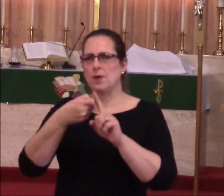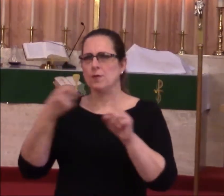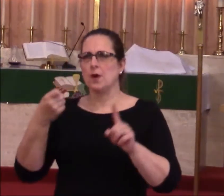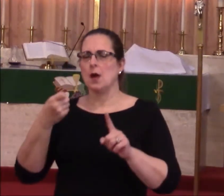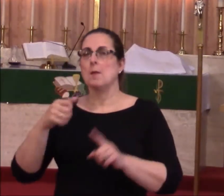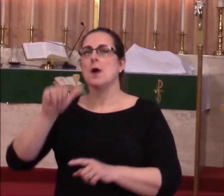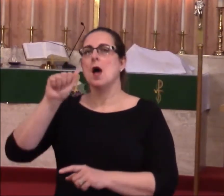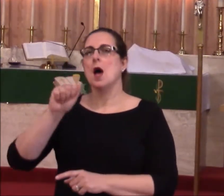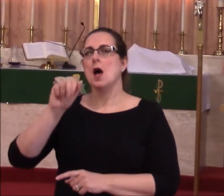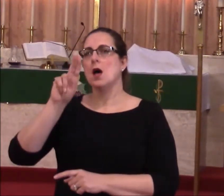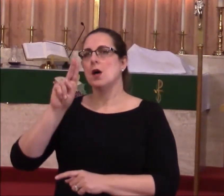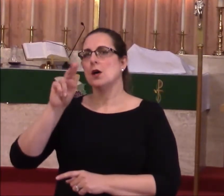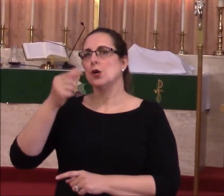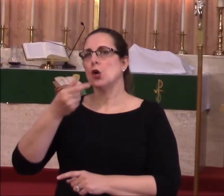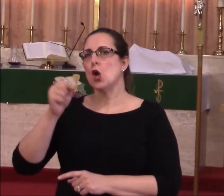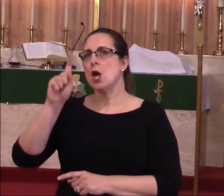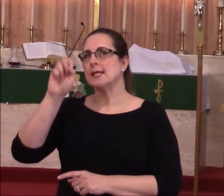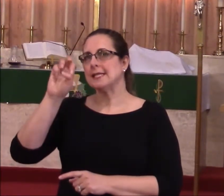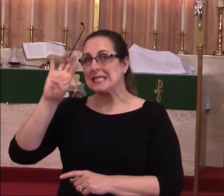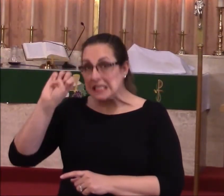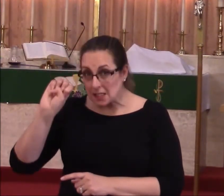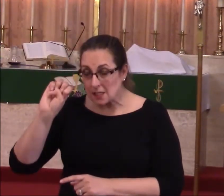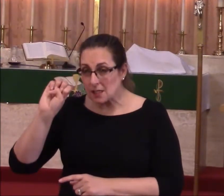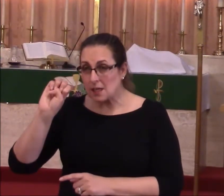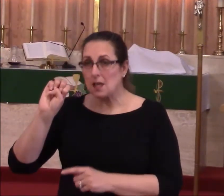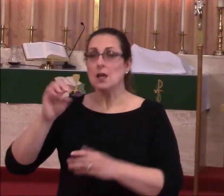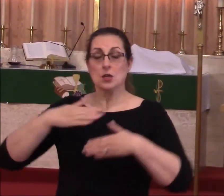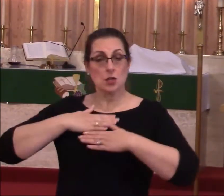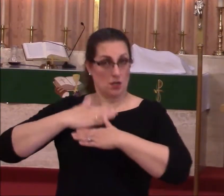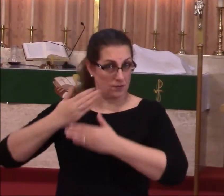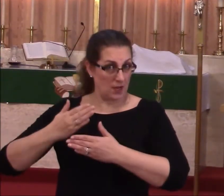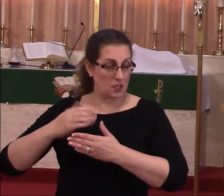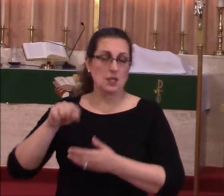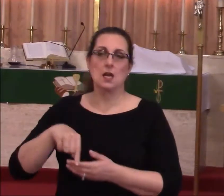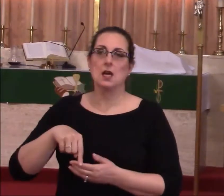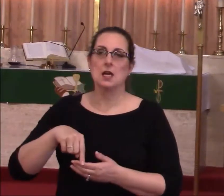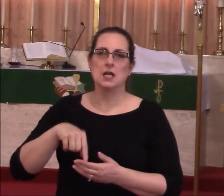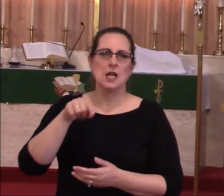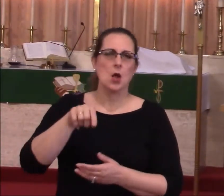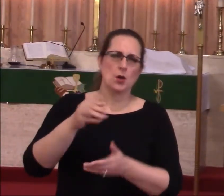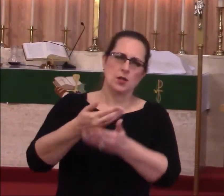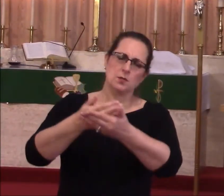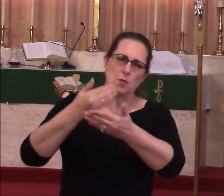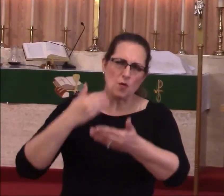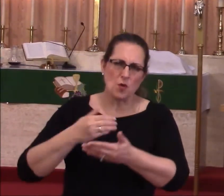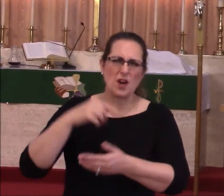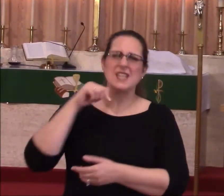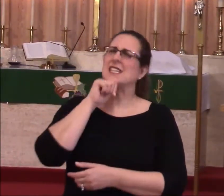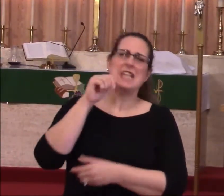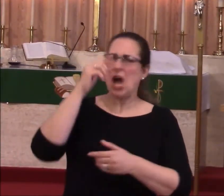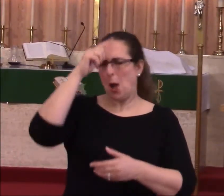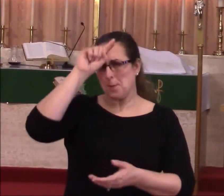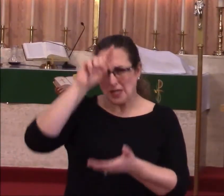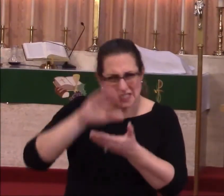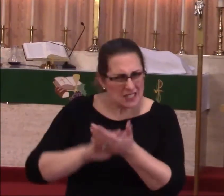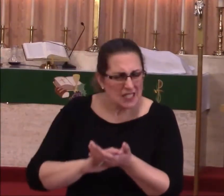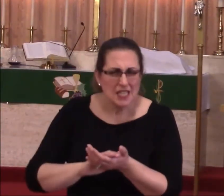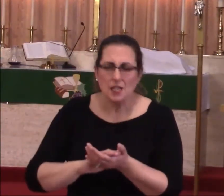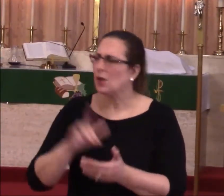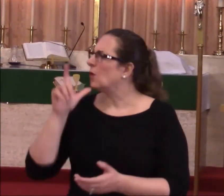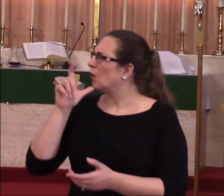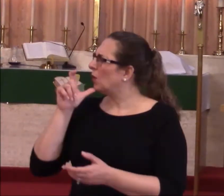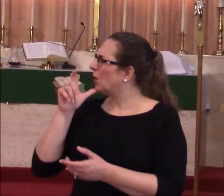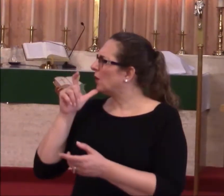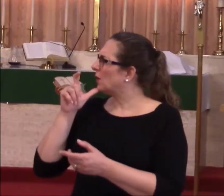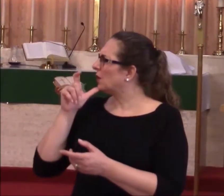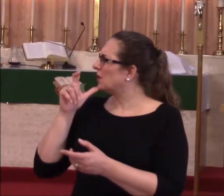Remember Augustine, he started out as kind of a skeptic and then a neoplatonist, and then he became a, um, uh, what were the guys